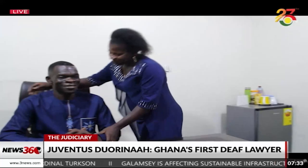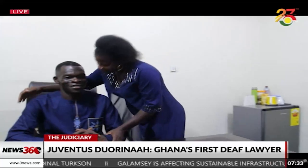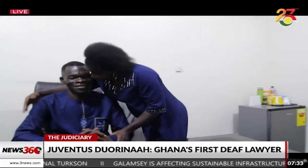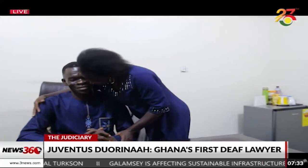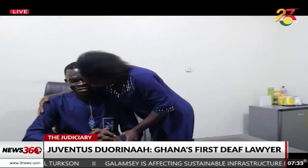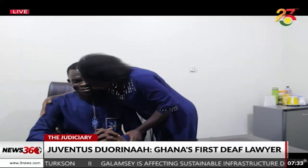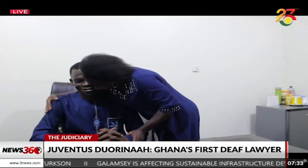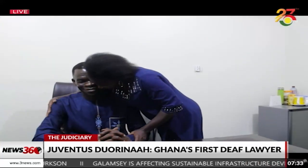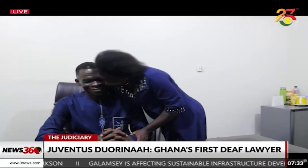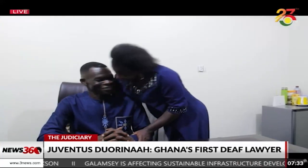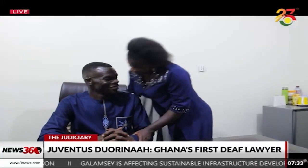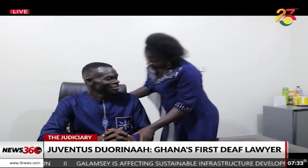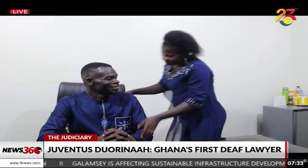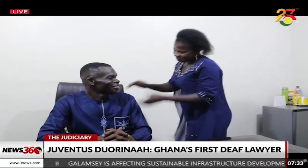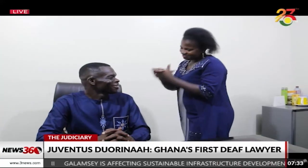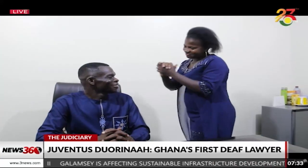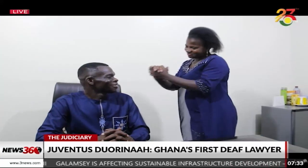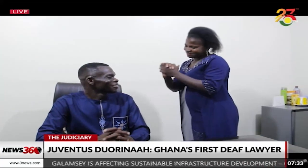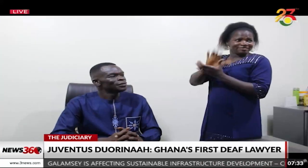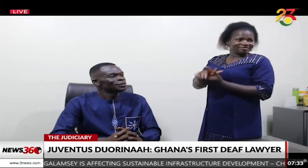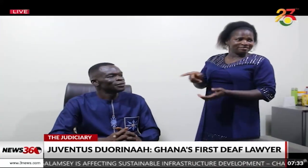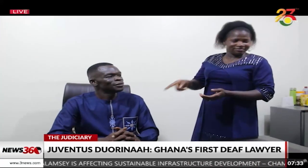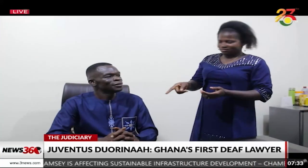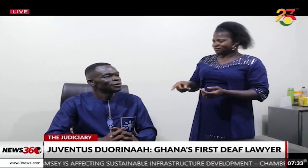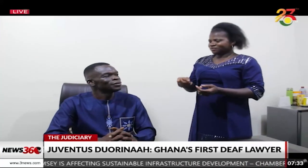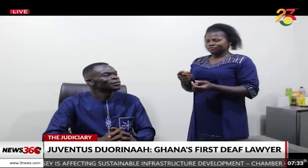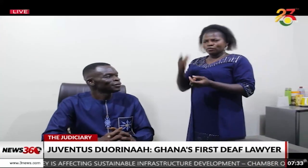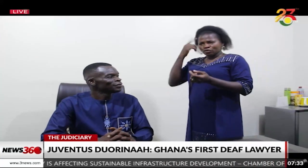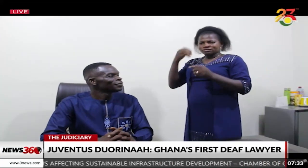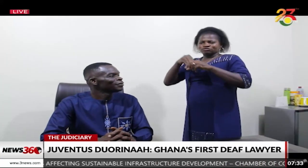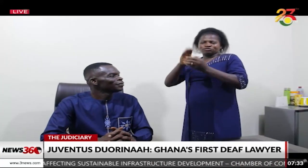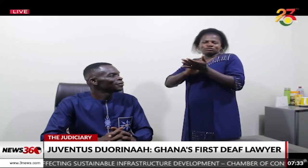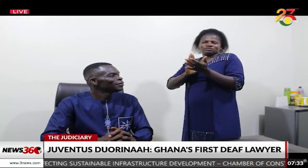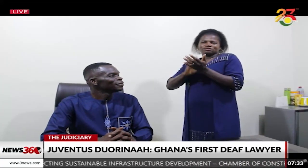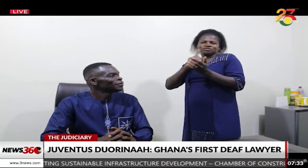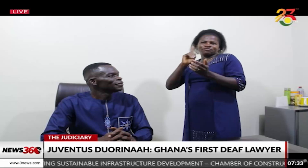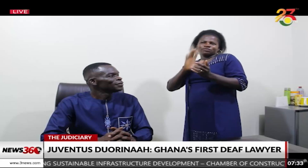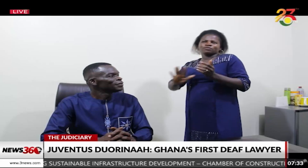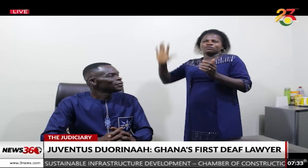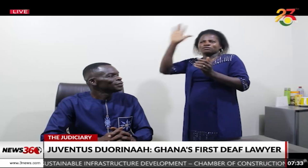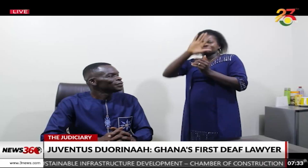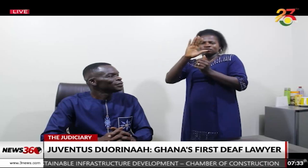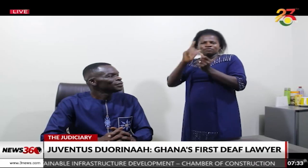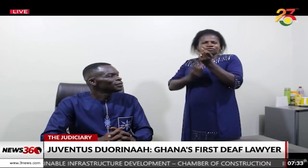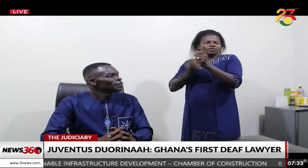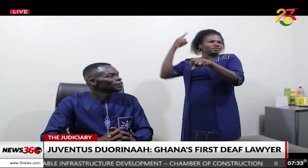children are proud of his achievement. I'm so proud of my husband. Because in Ghana,